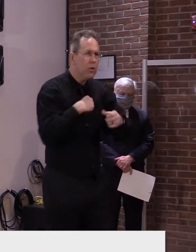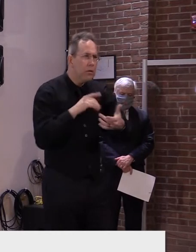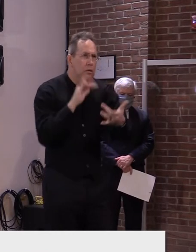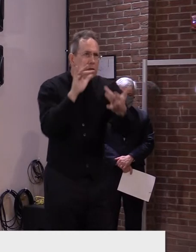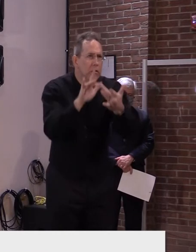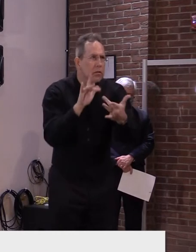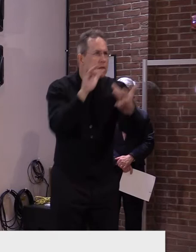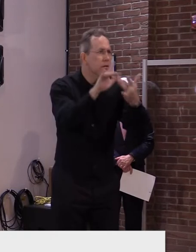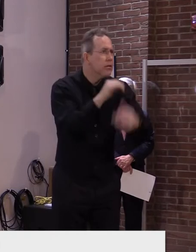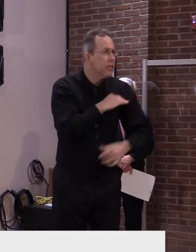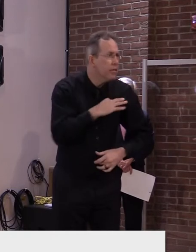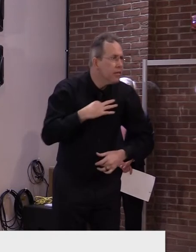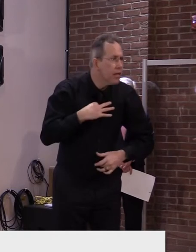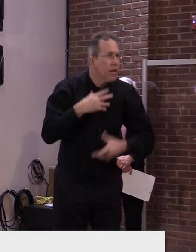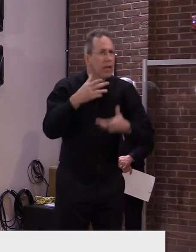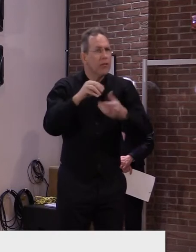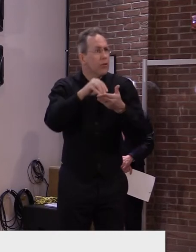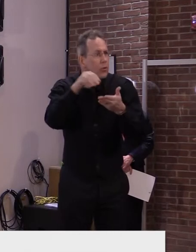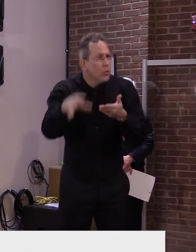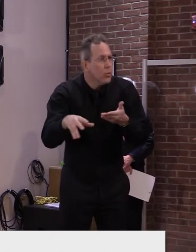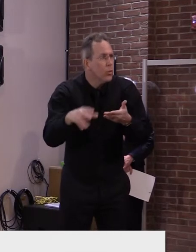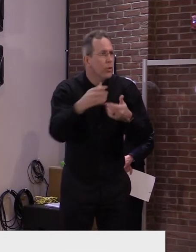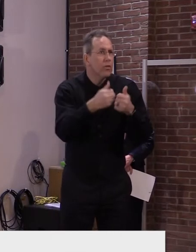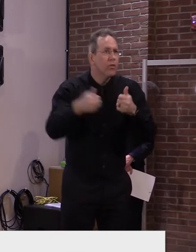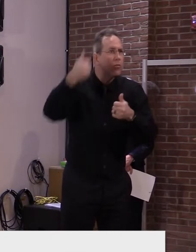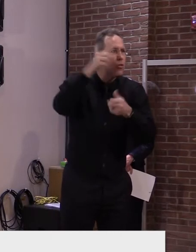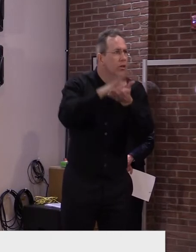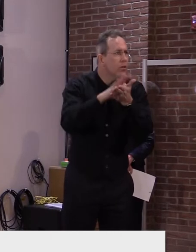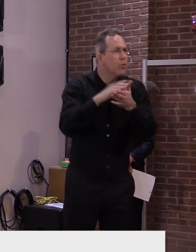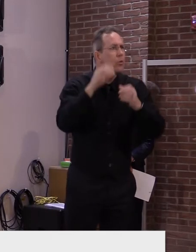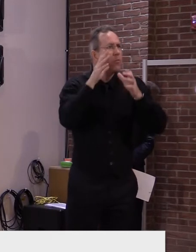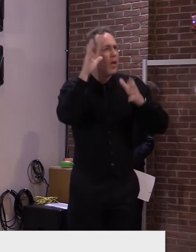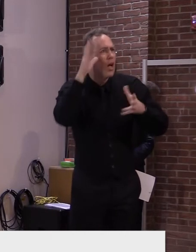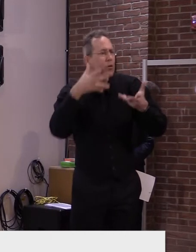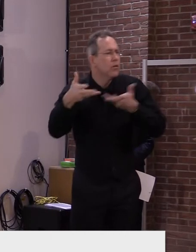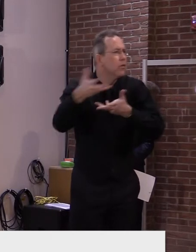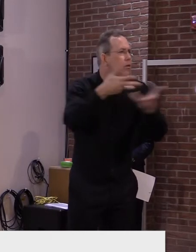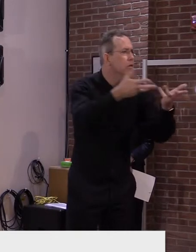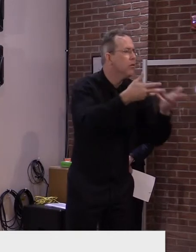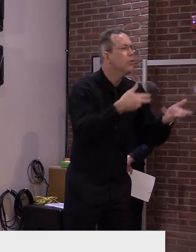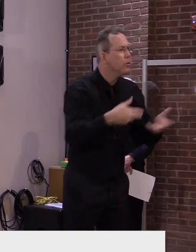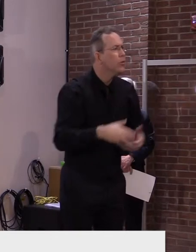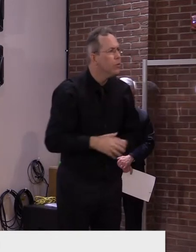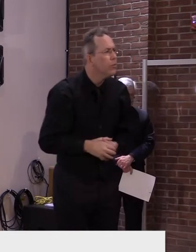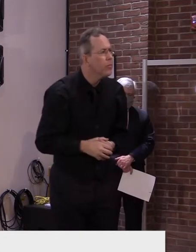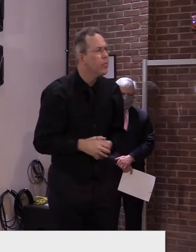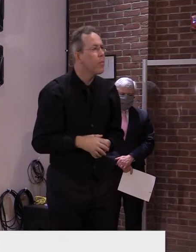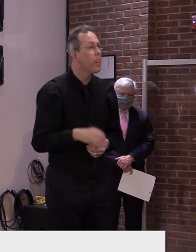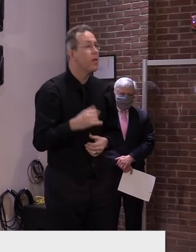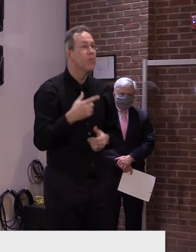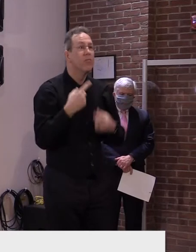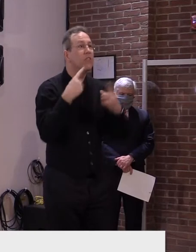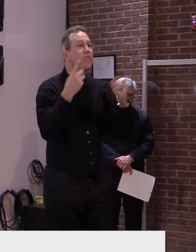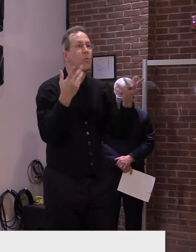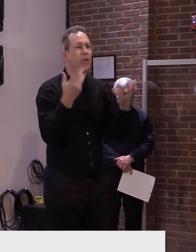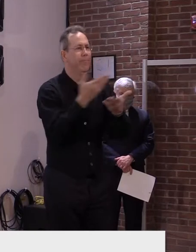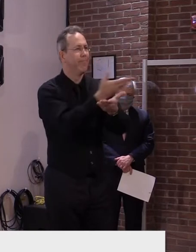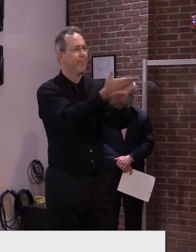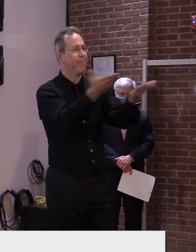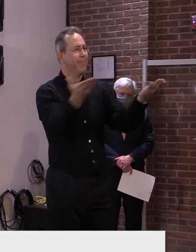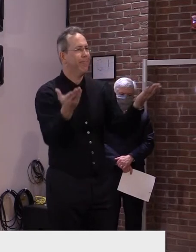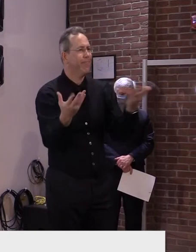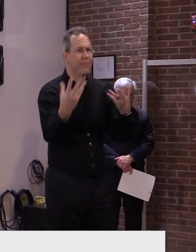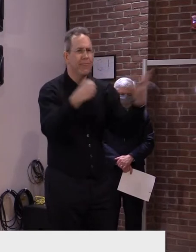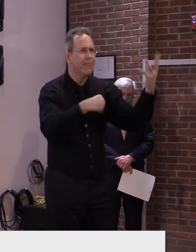families to make this all work. The success of our school operation is a direct result of their dedication to their schools, students, and our communities.